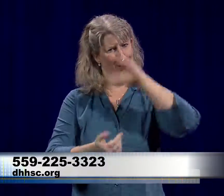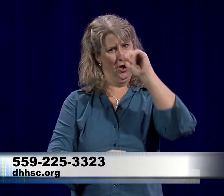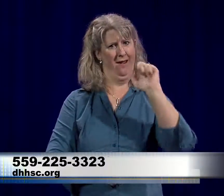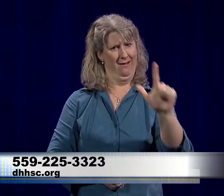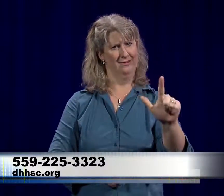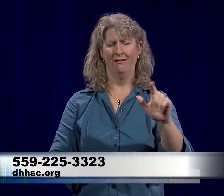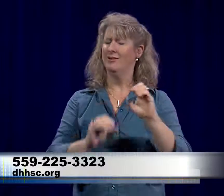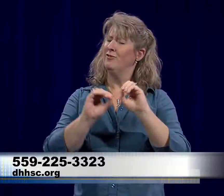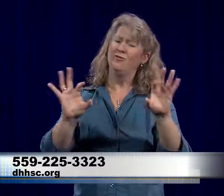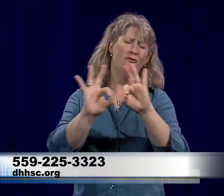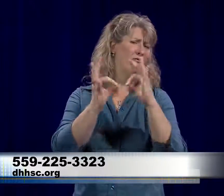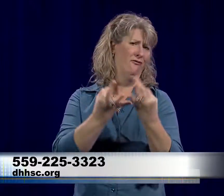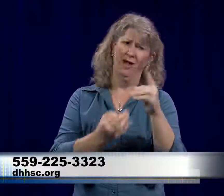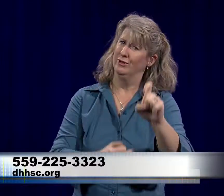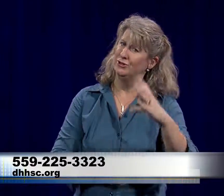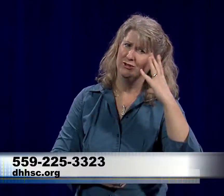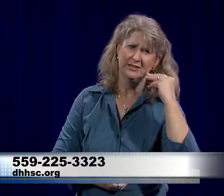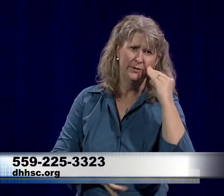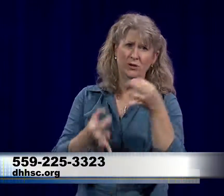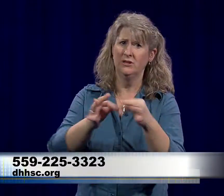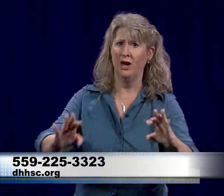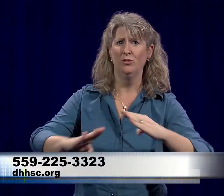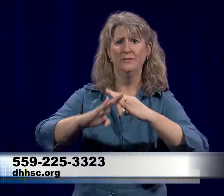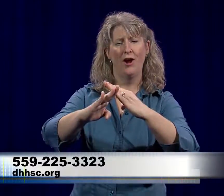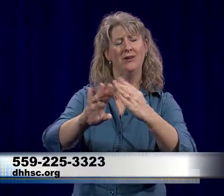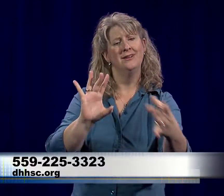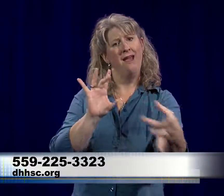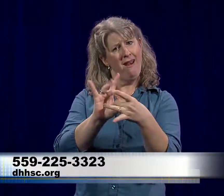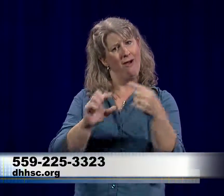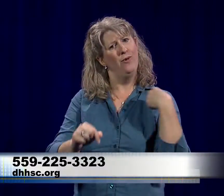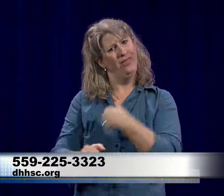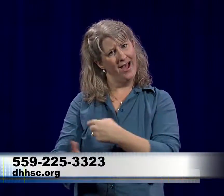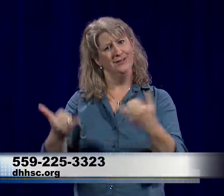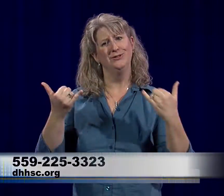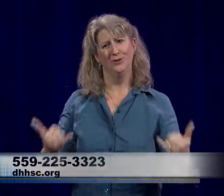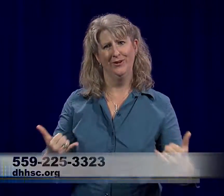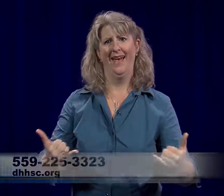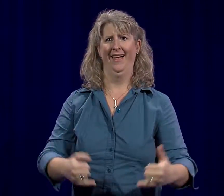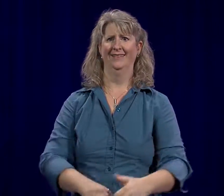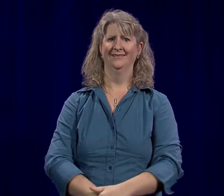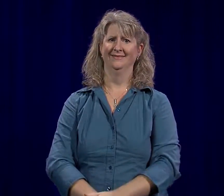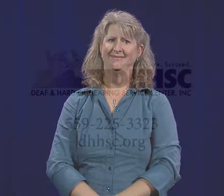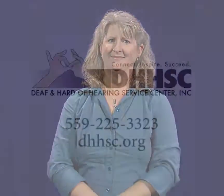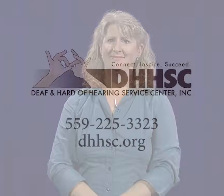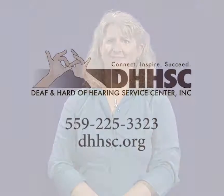know your child. Show your love through ASL. No family should face language barriers. Connect with DHHSC today.